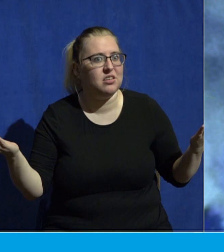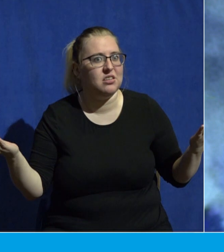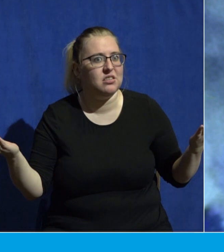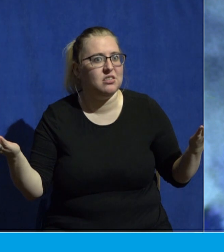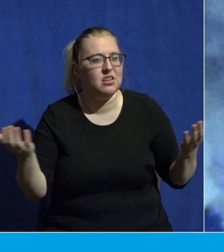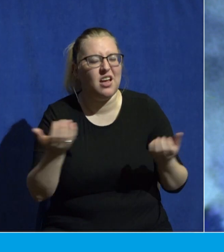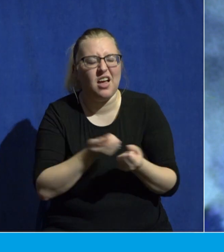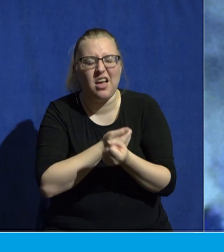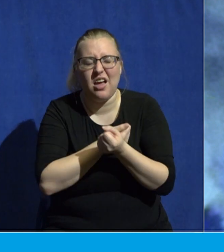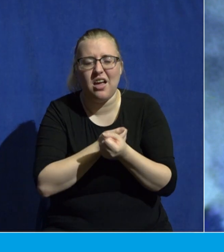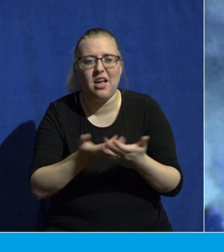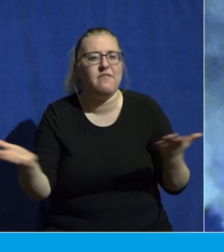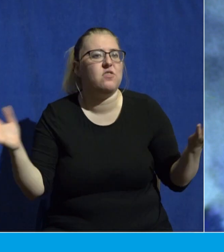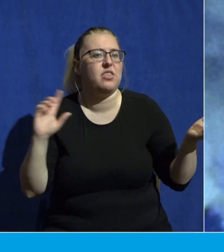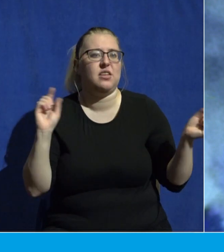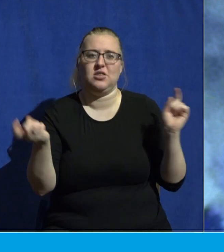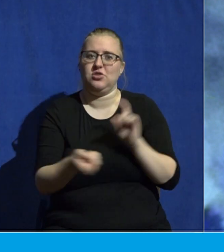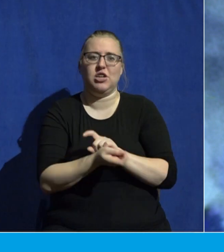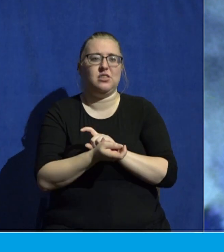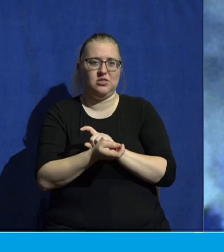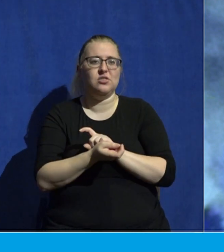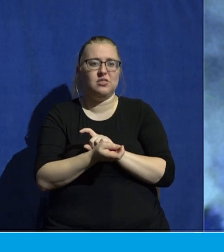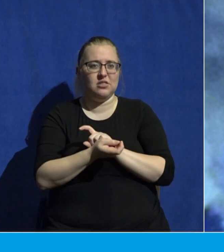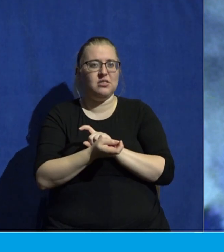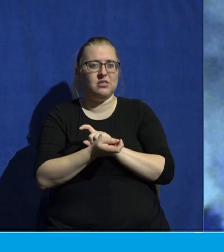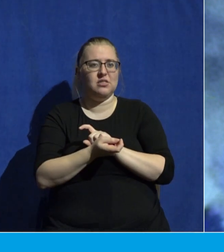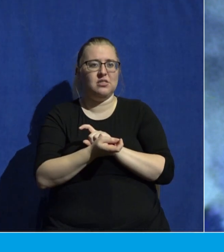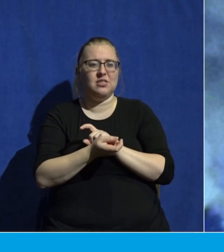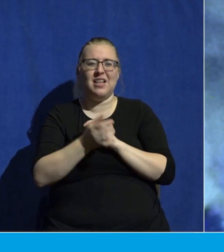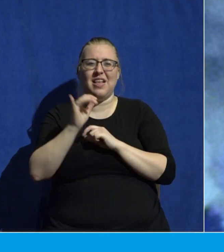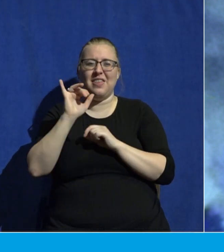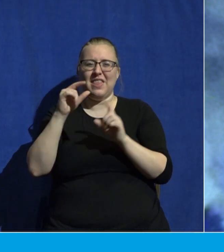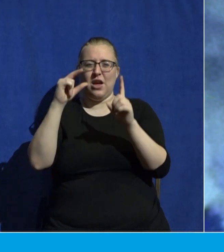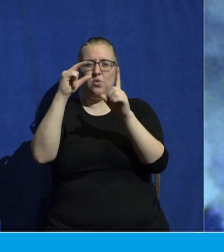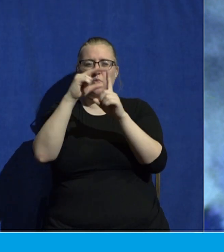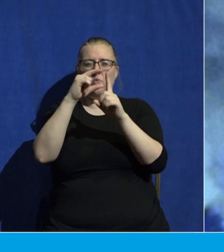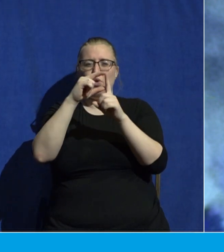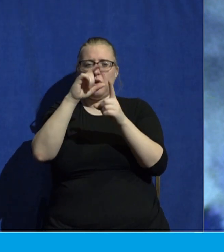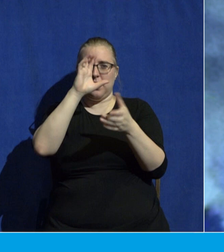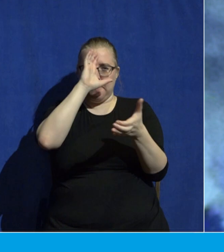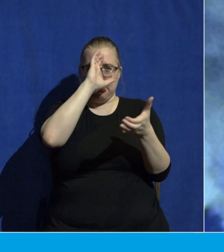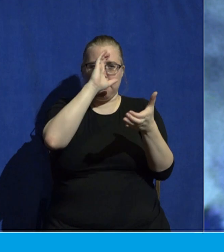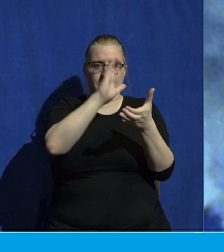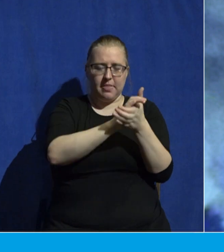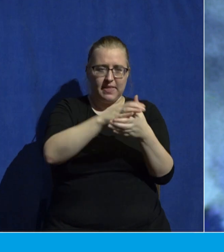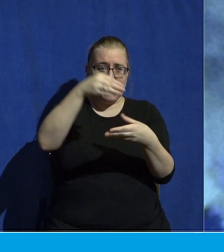Everything. That word believe in is so important.